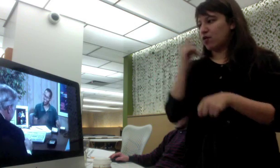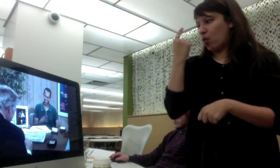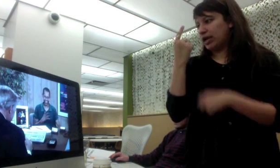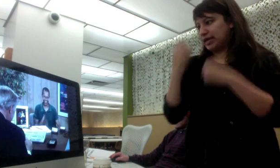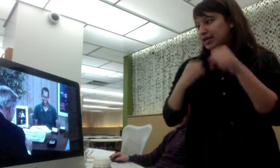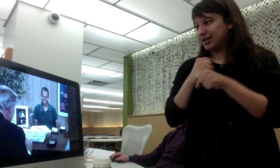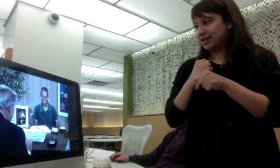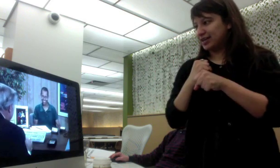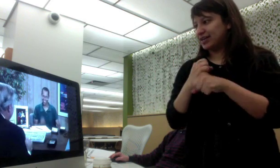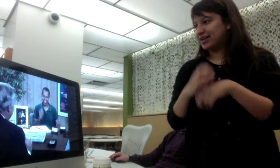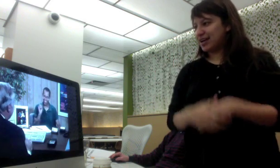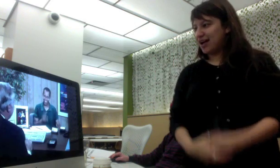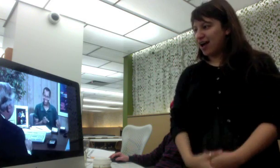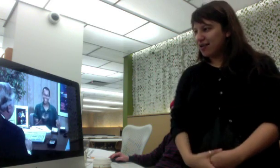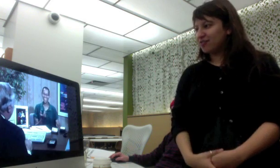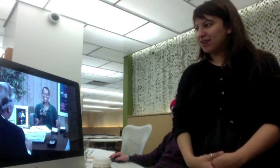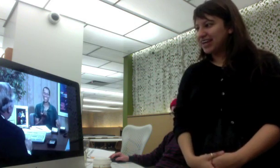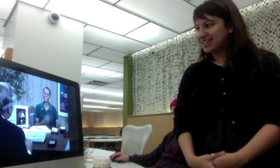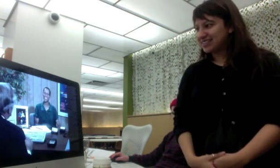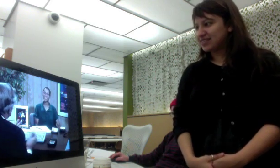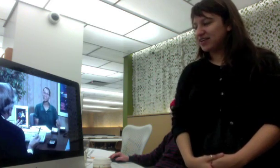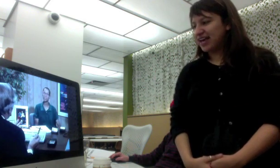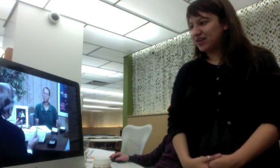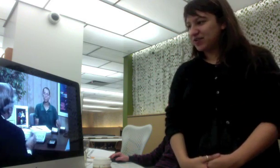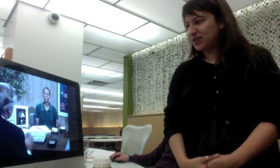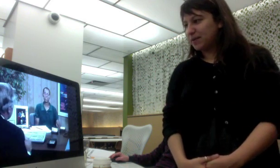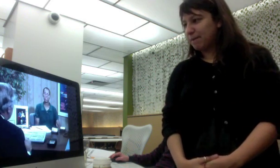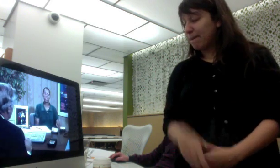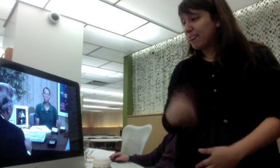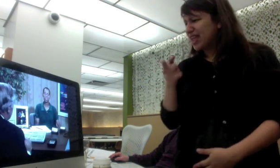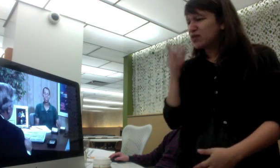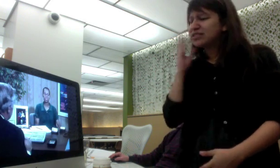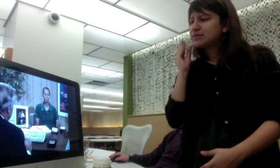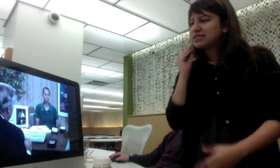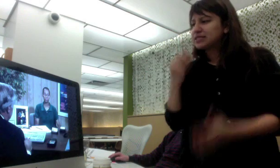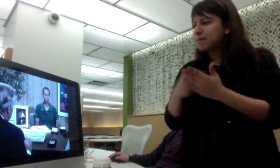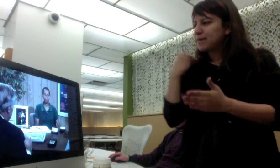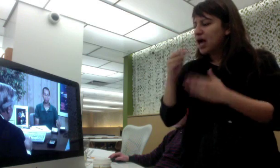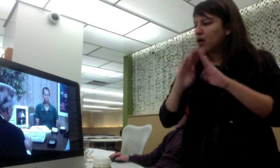Good. Good. Good. Oh, great. Okay, cool. Have home before?